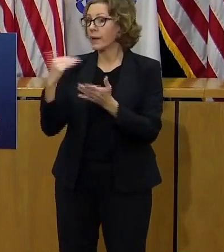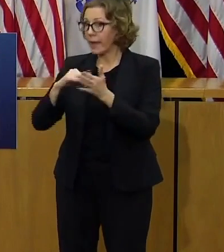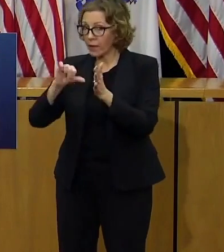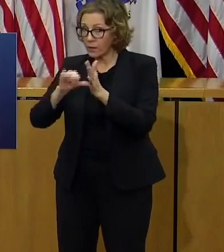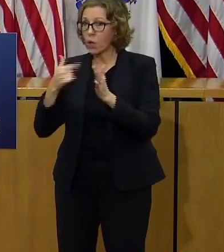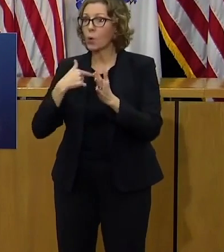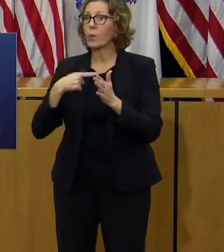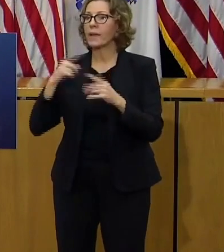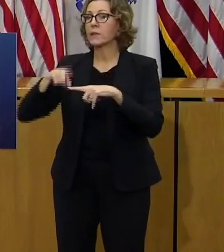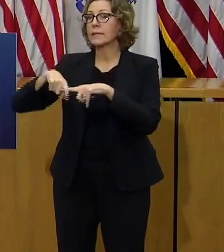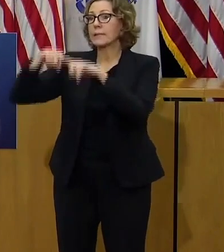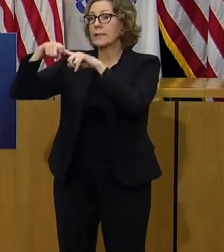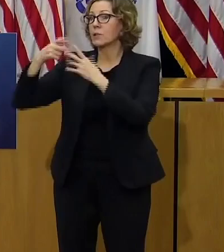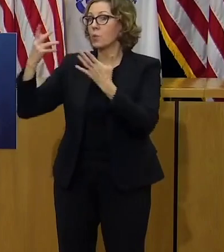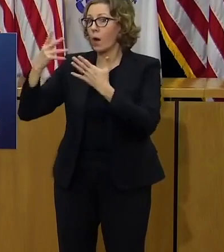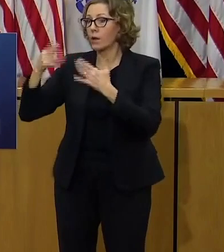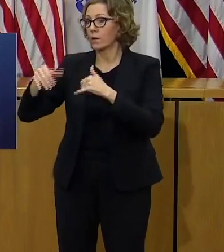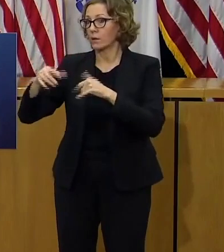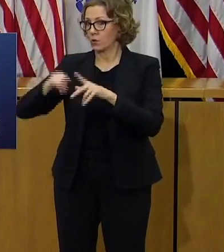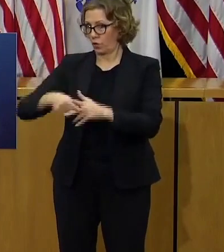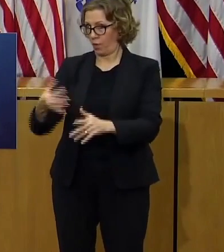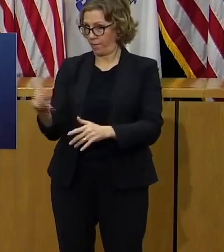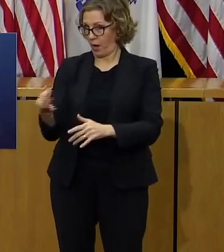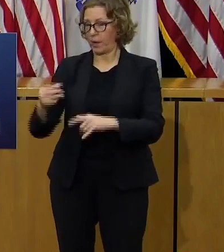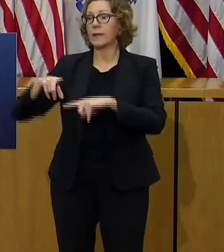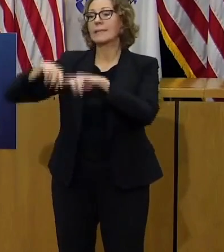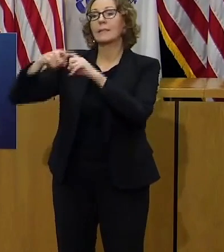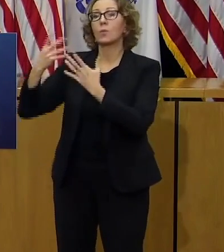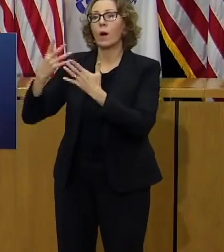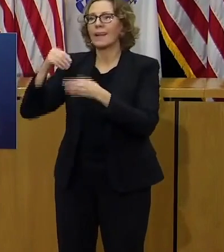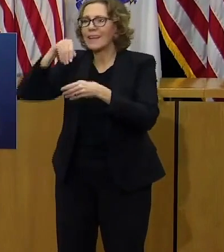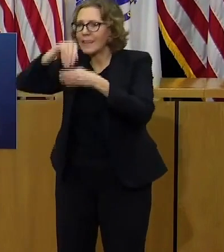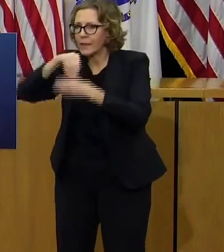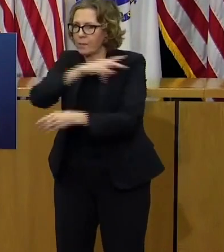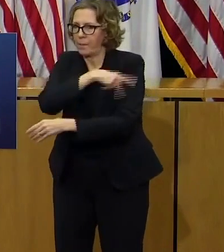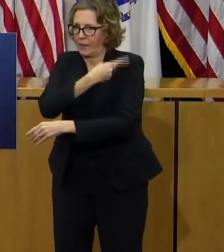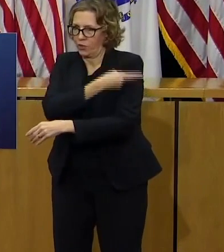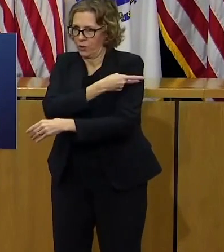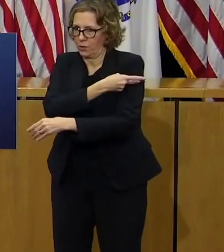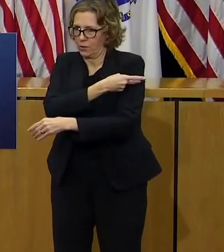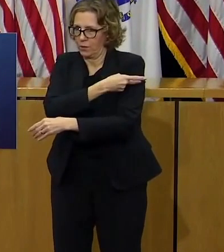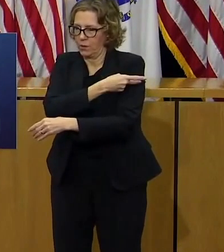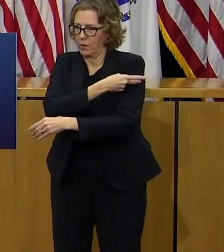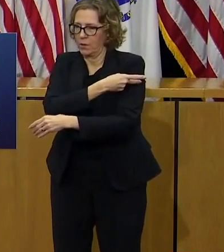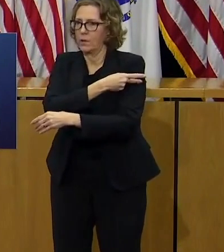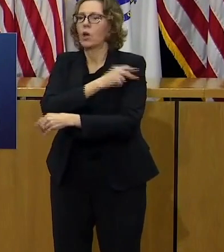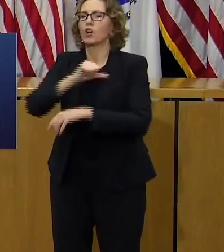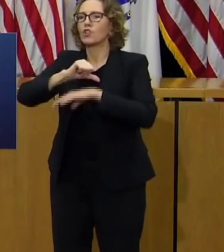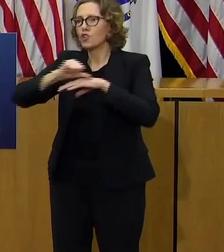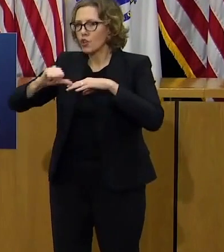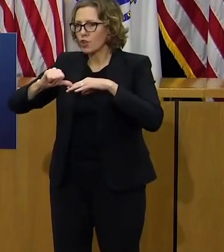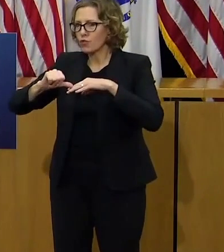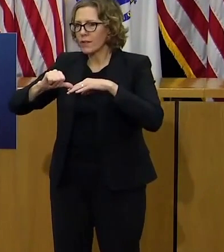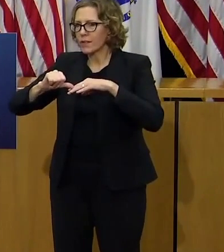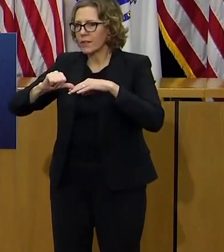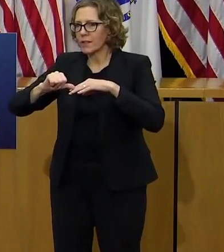ceasing as of friday are inpatient elective surgeries procedures and the like